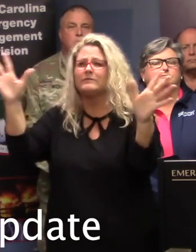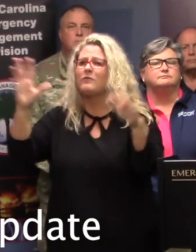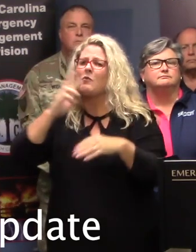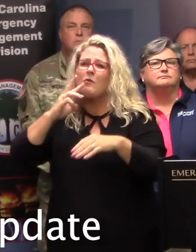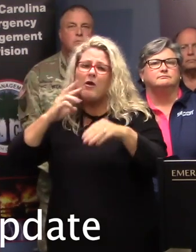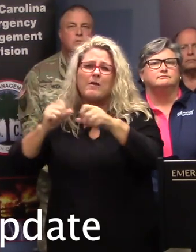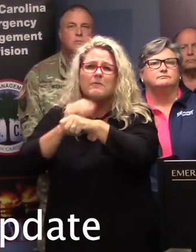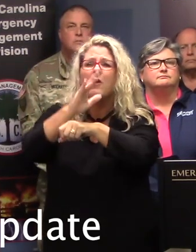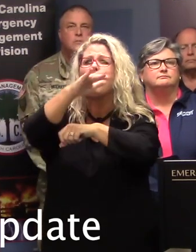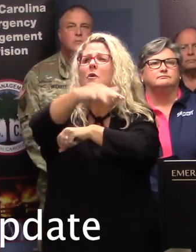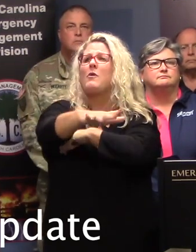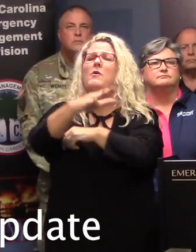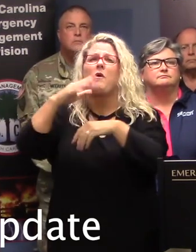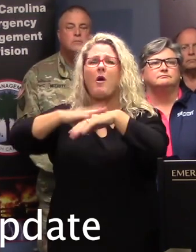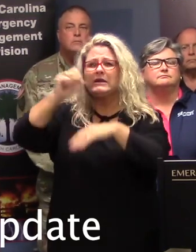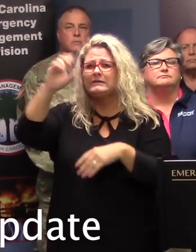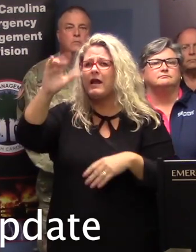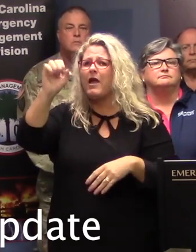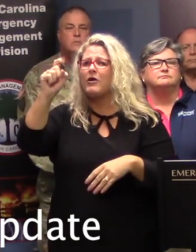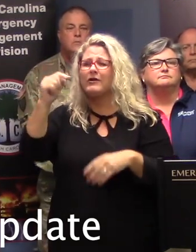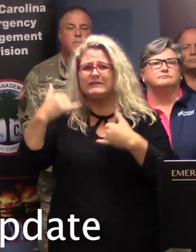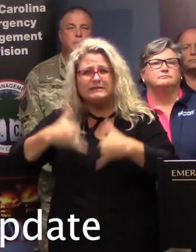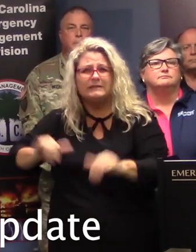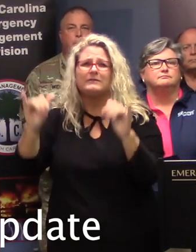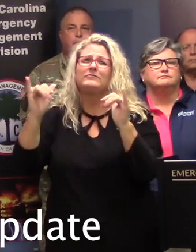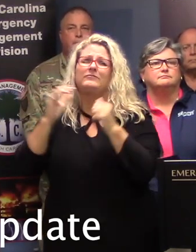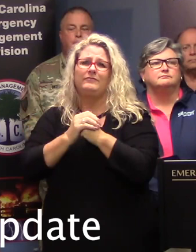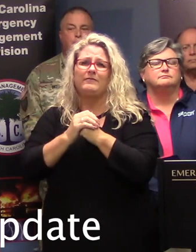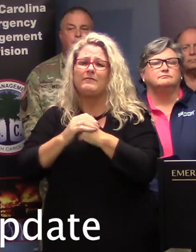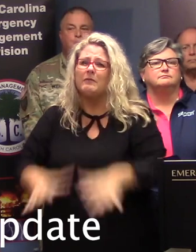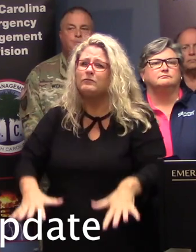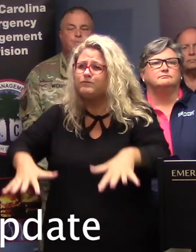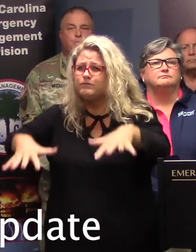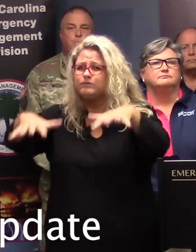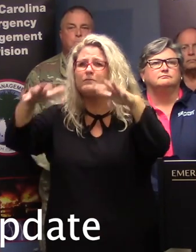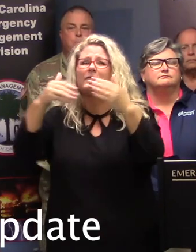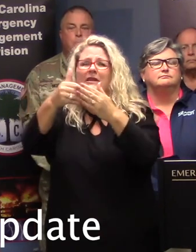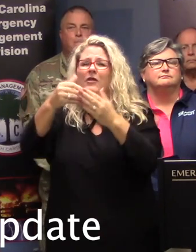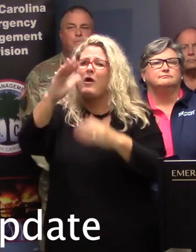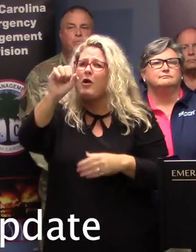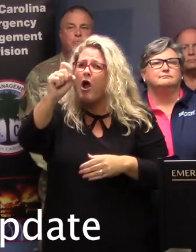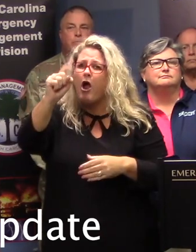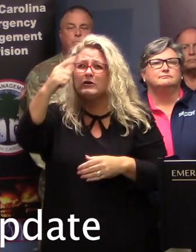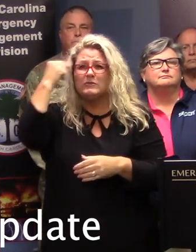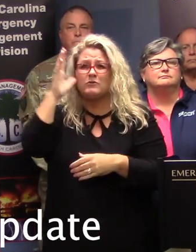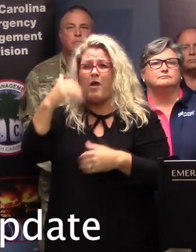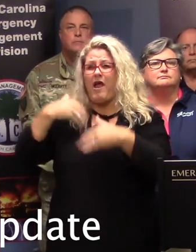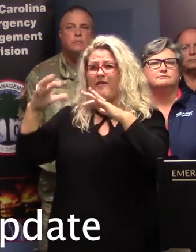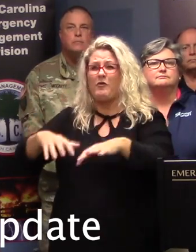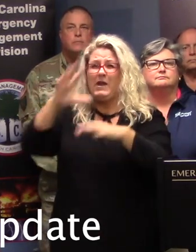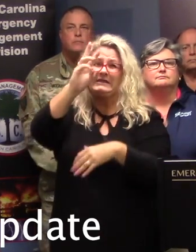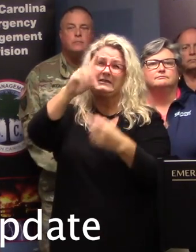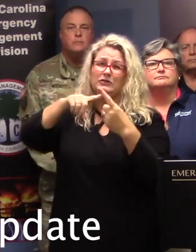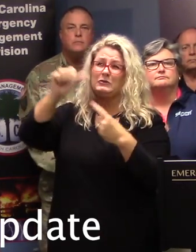the South Carolina coast. In addition, there is a flash flood threat mainly near the coast where rainfall amounts of 6 to 10 inches